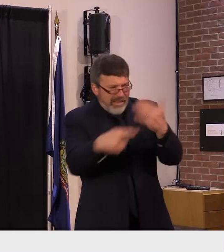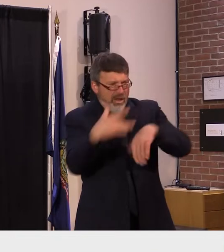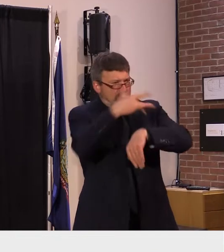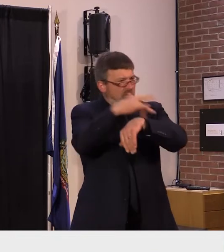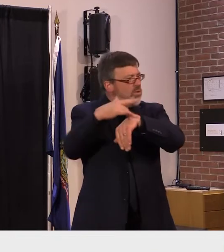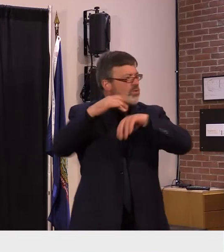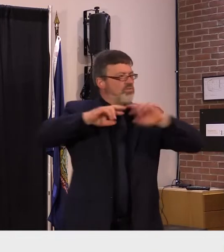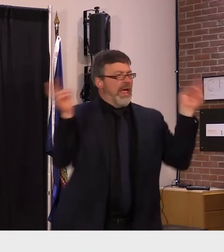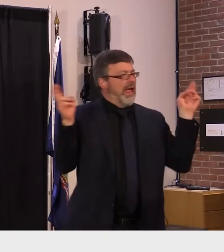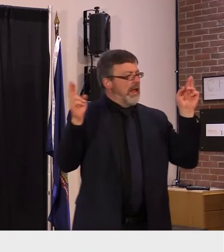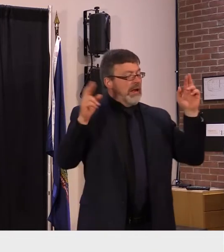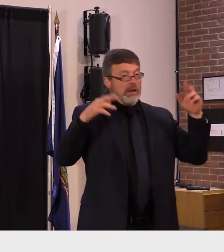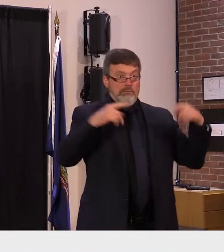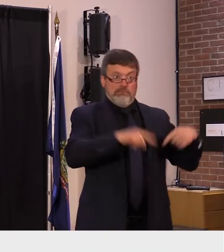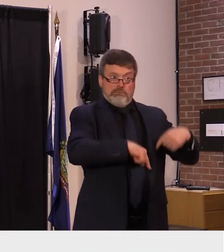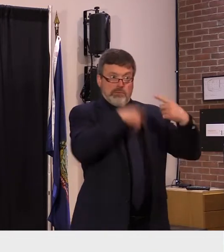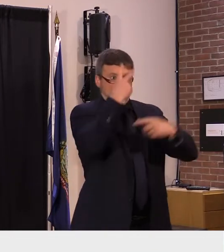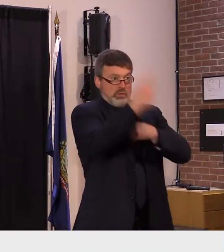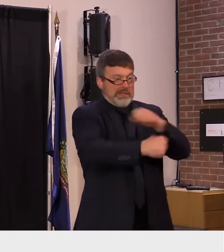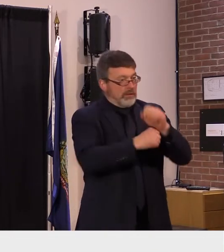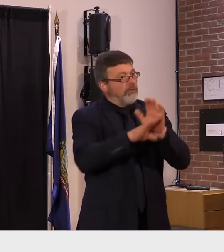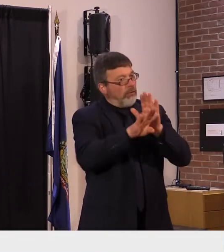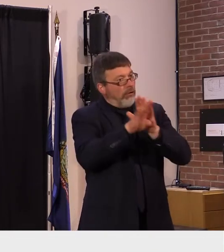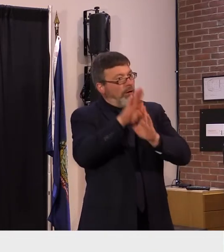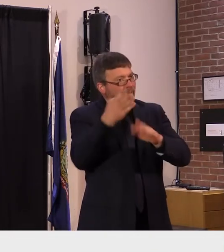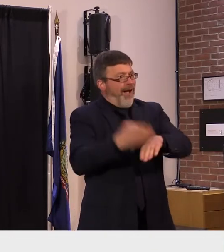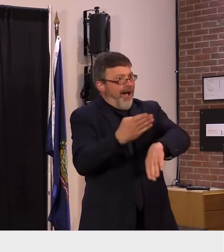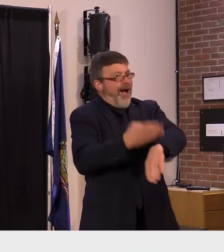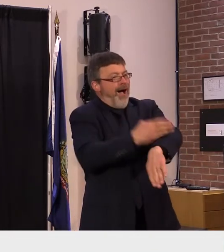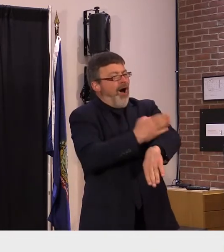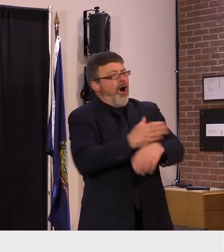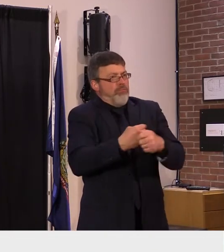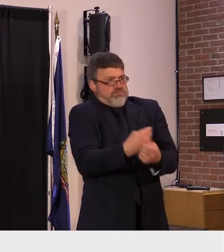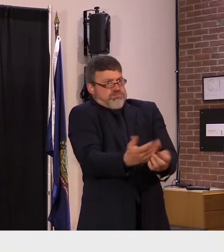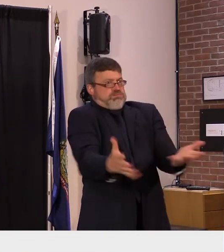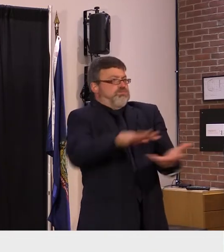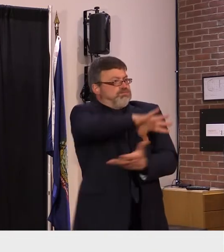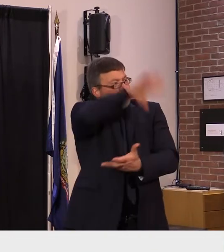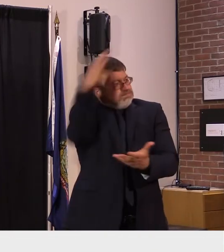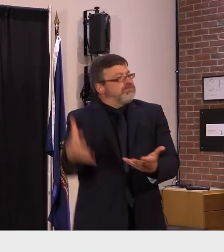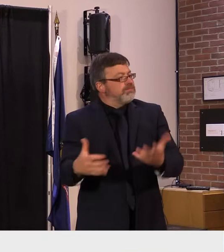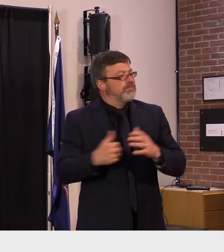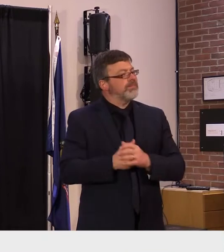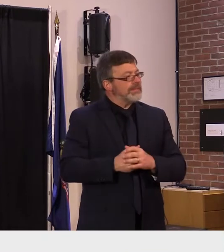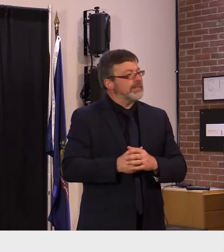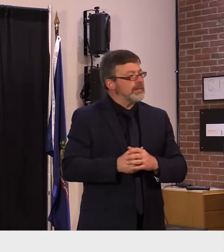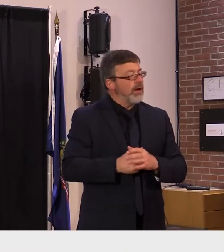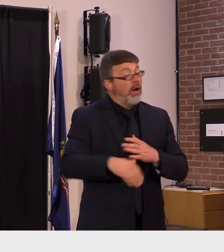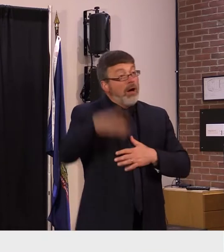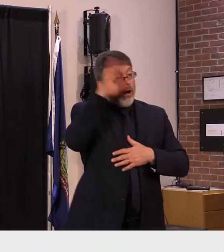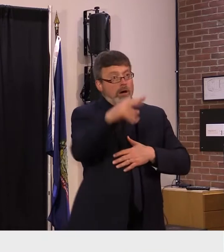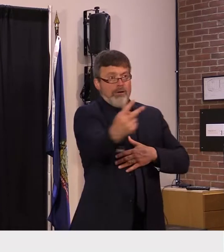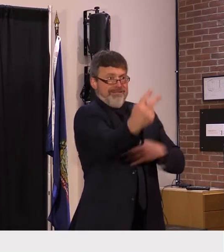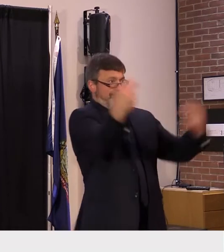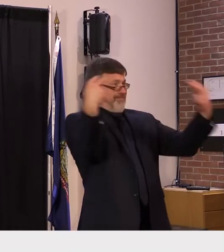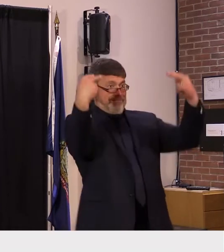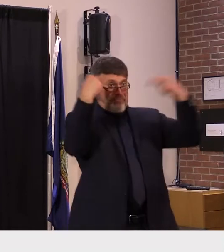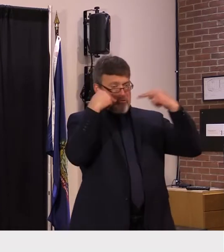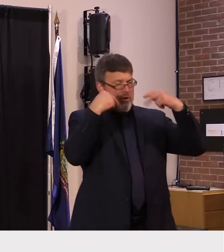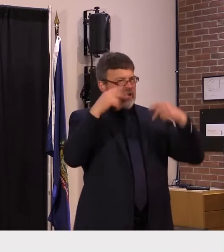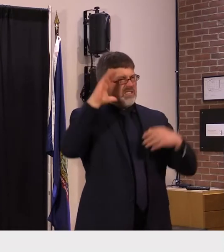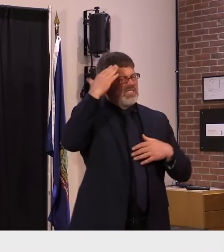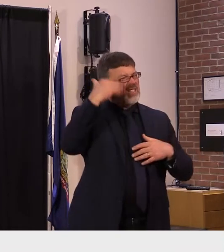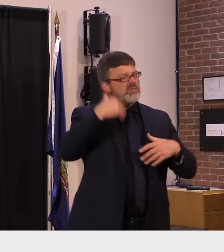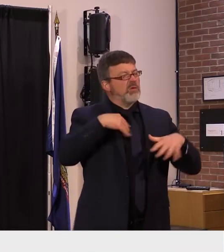speed and while it may look like we are slowing down or rolling back that is not the case on the